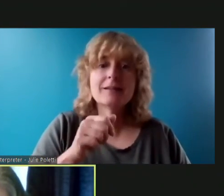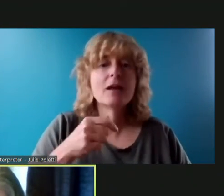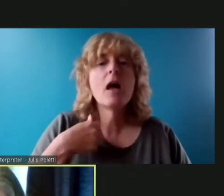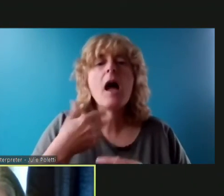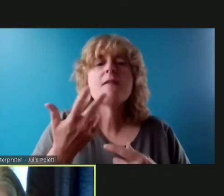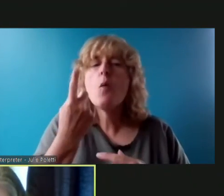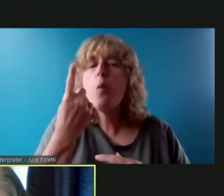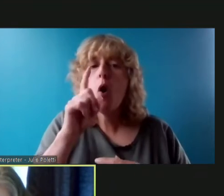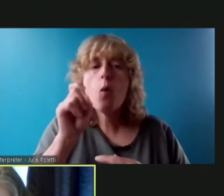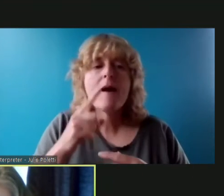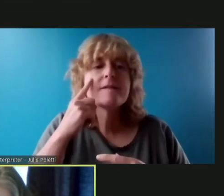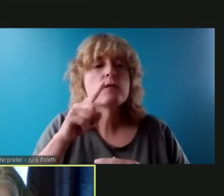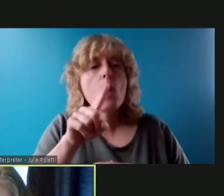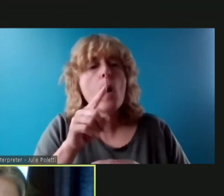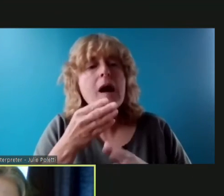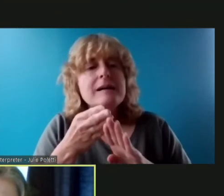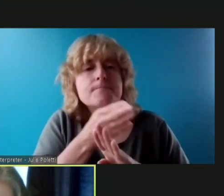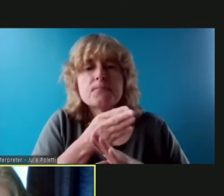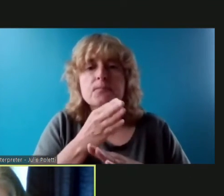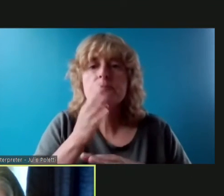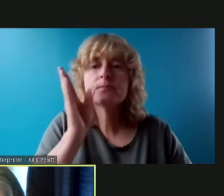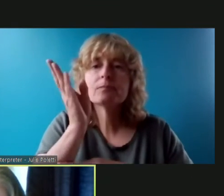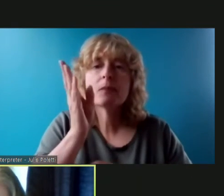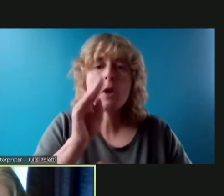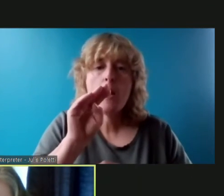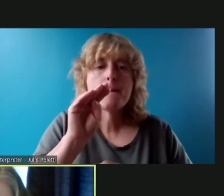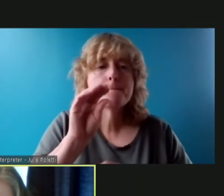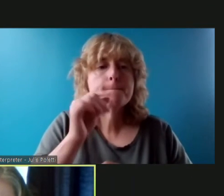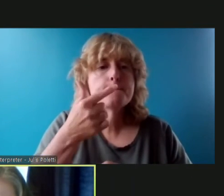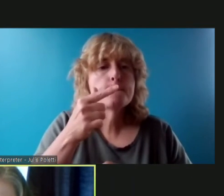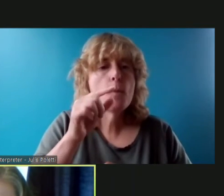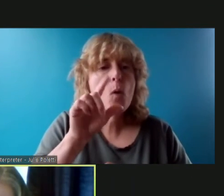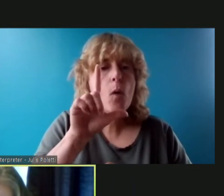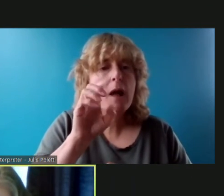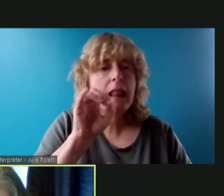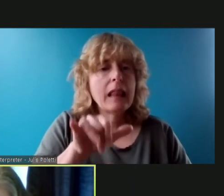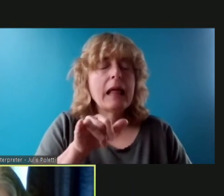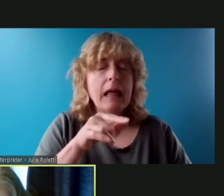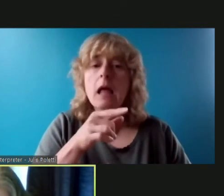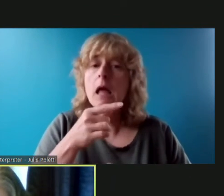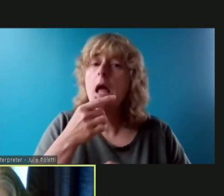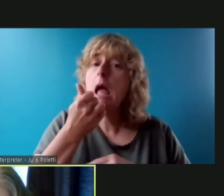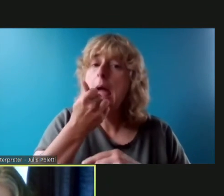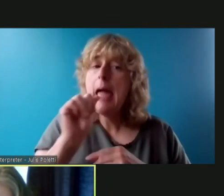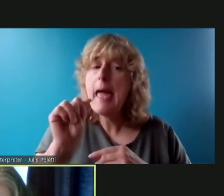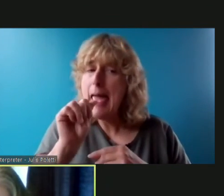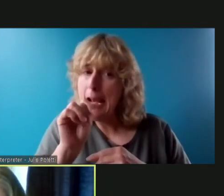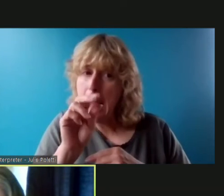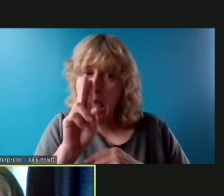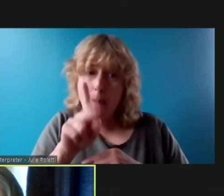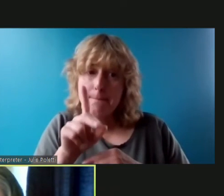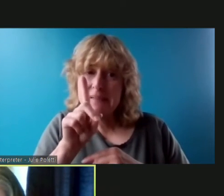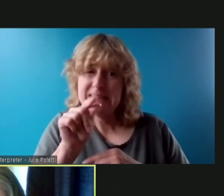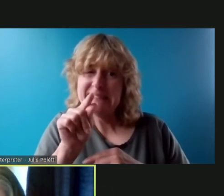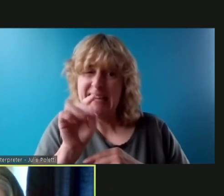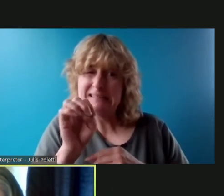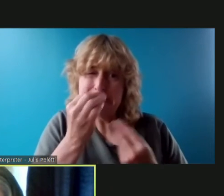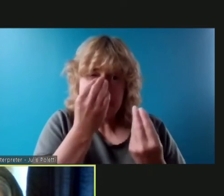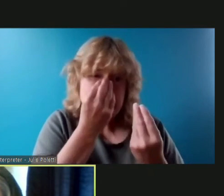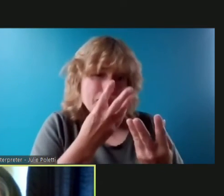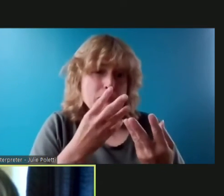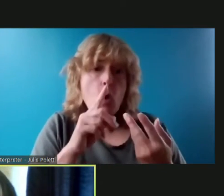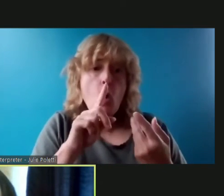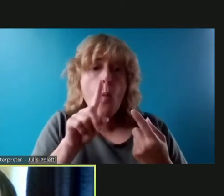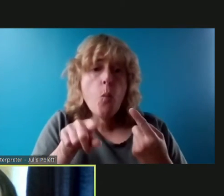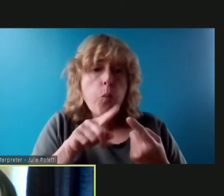come back on um and if there's any if there's any update on when or if fema